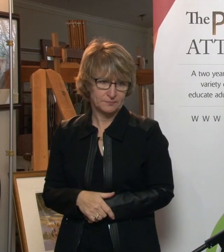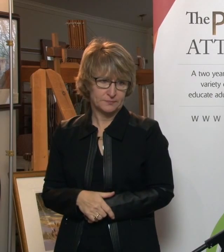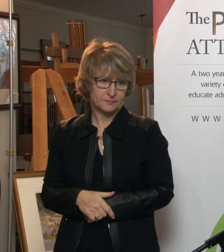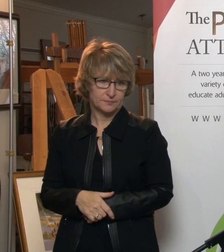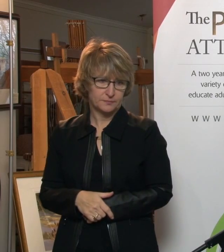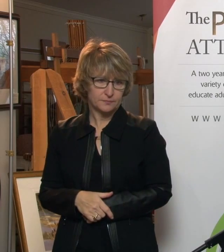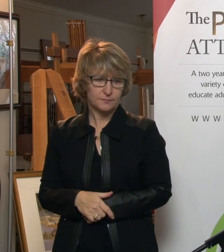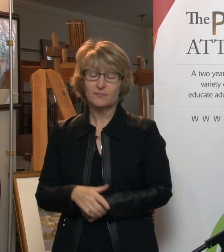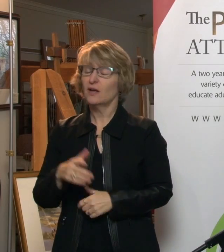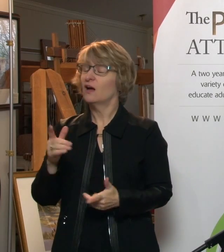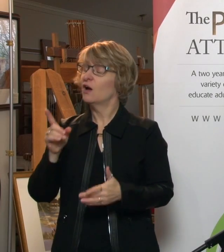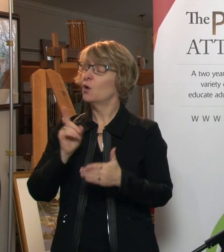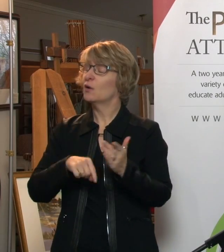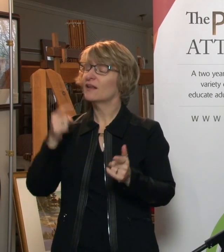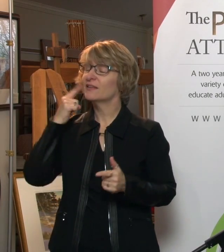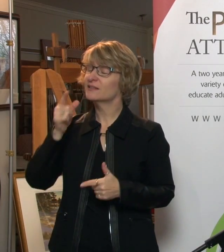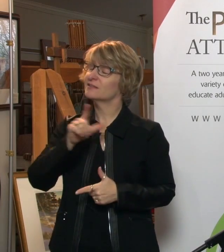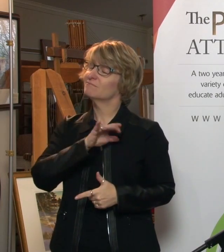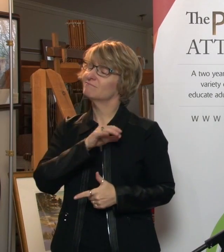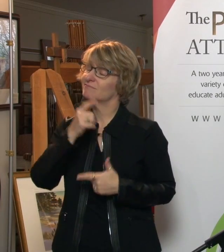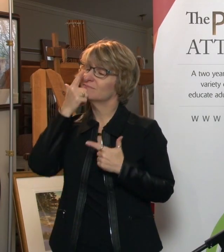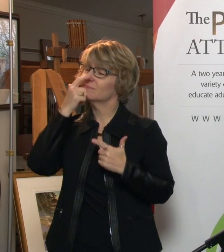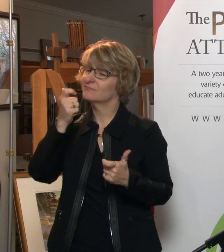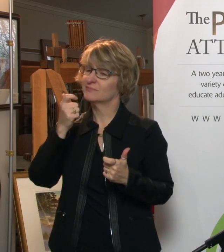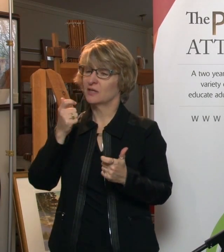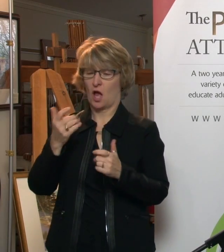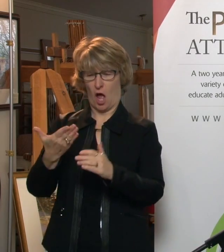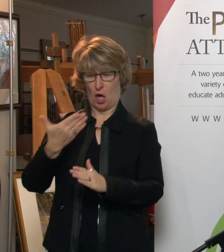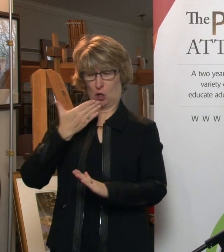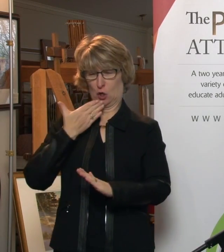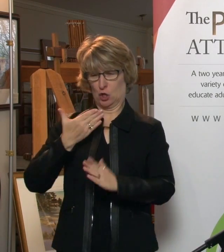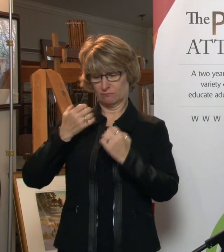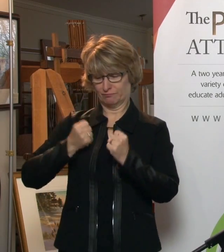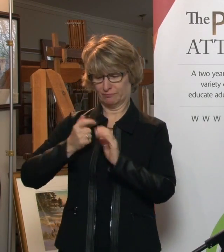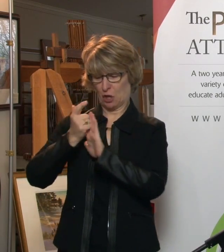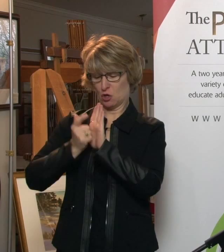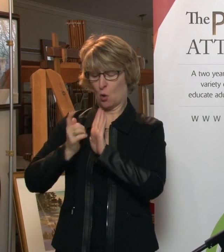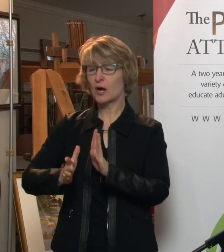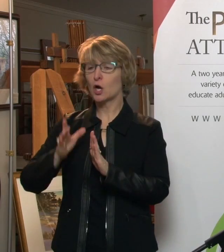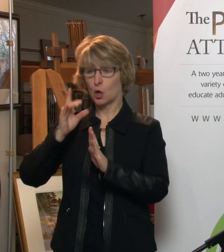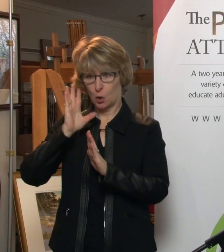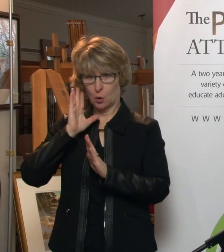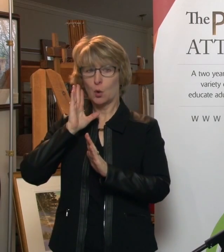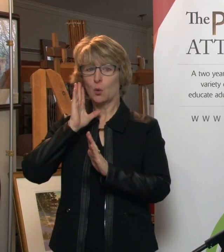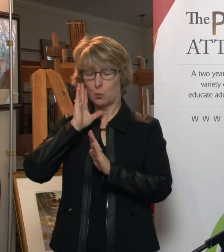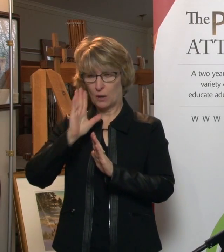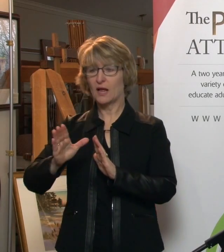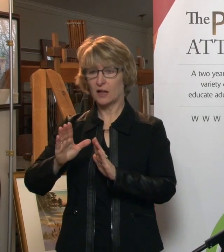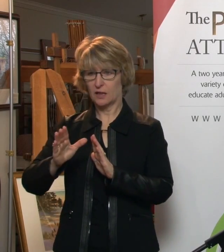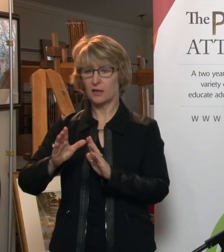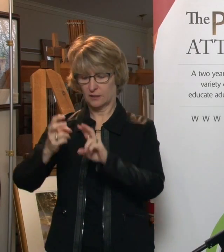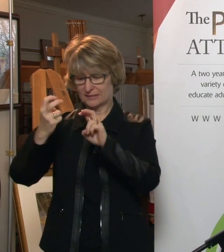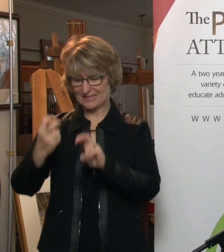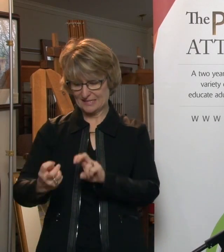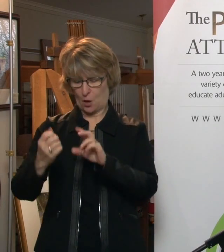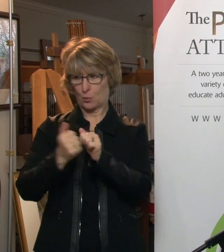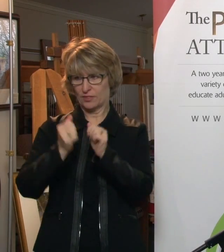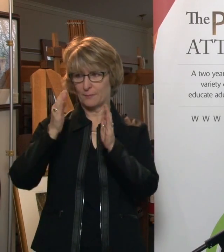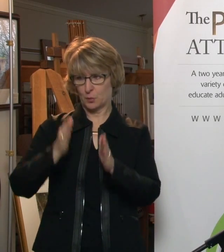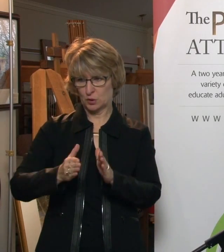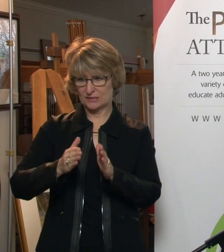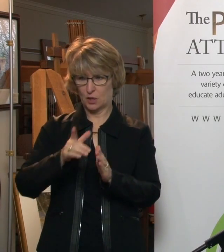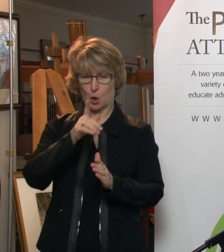And what I find interesting is we go through, a good lawyer will go through all of this with the attorney, or sorry, with the person